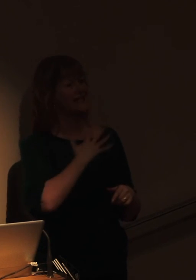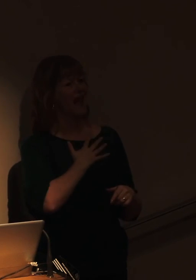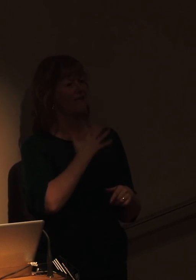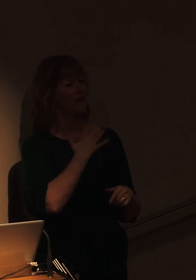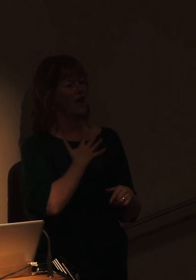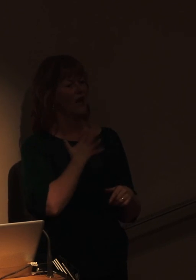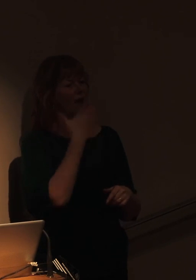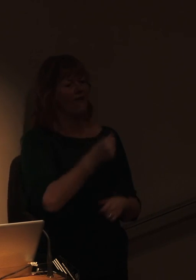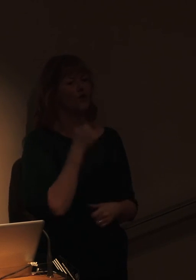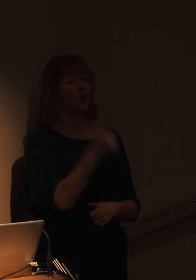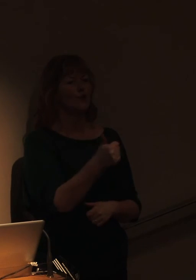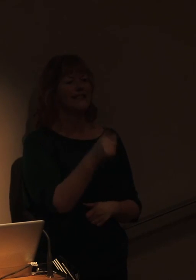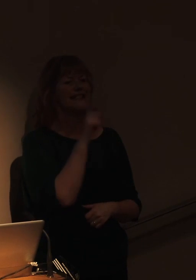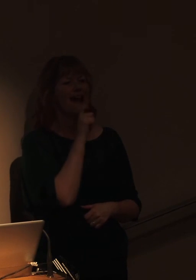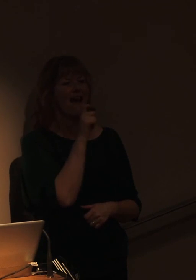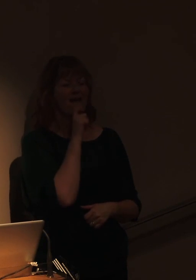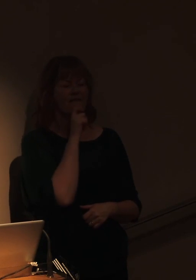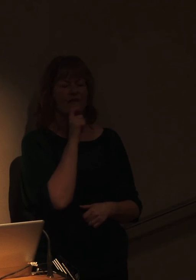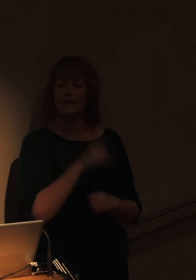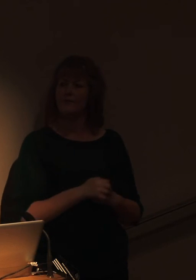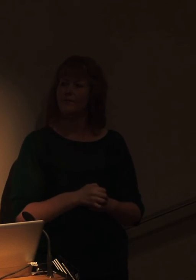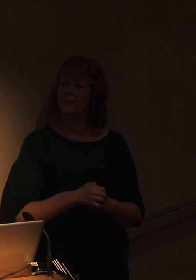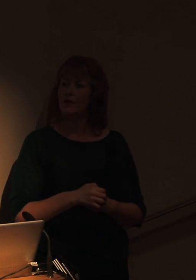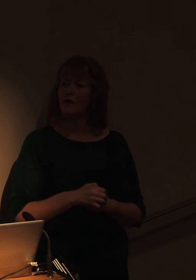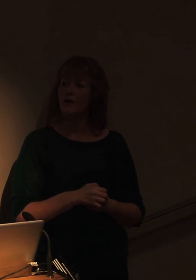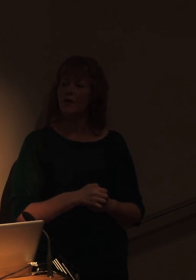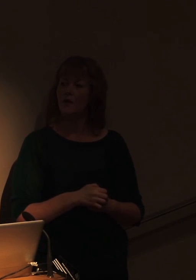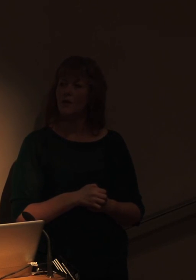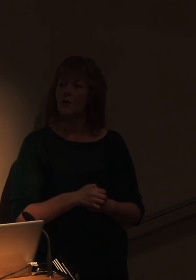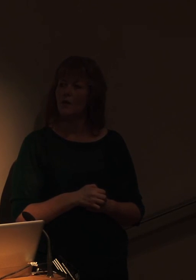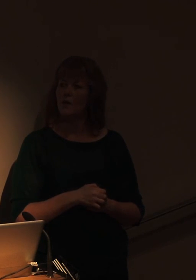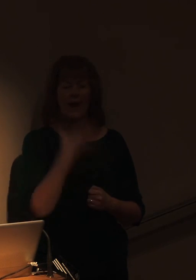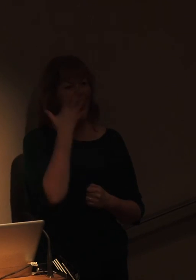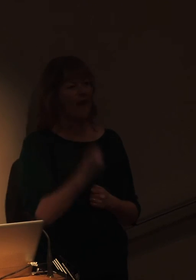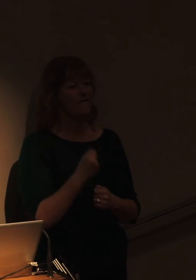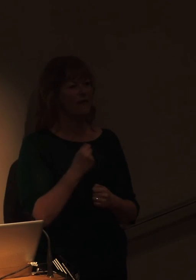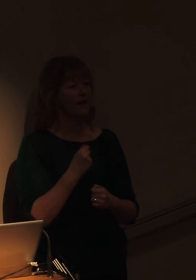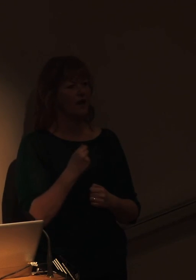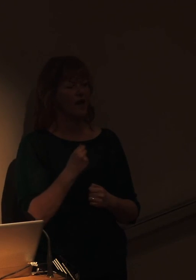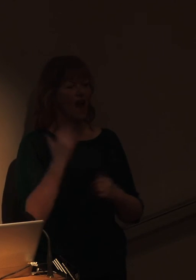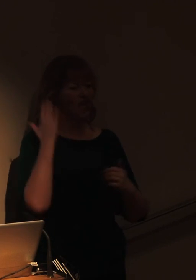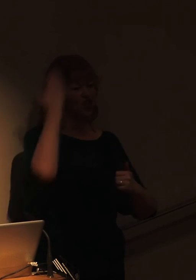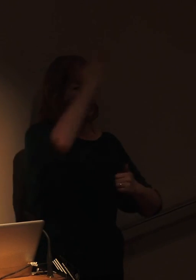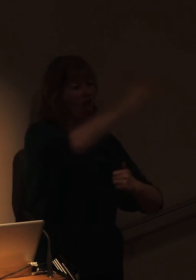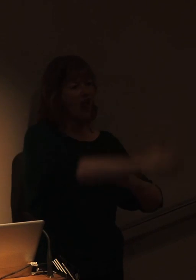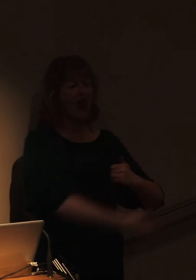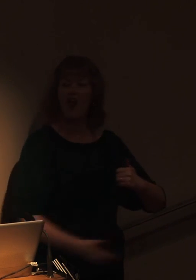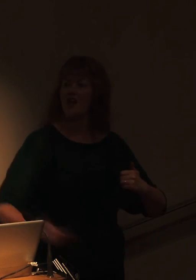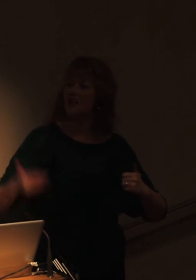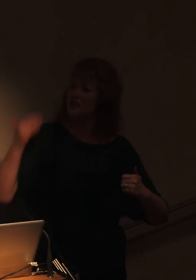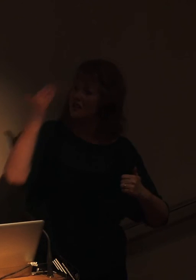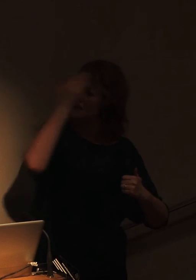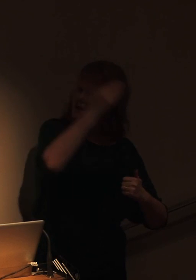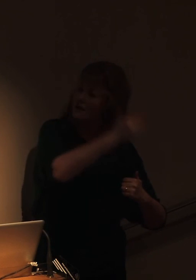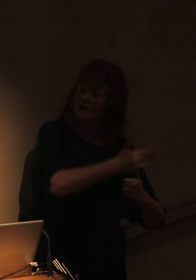been involved in using electronic shark deterrence as a shark shield, which is created, or first originally